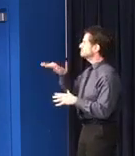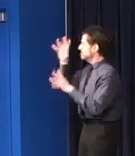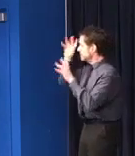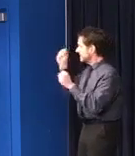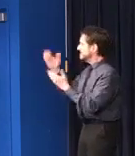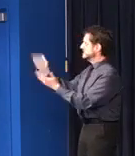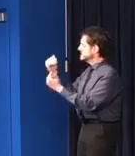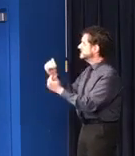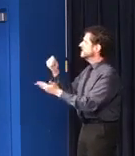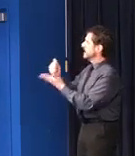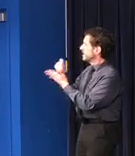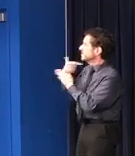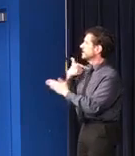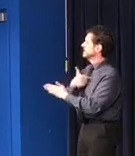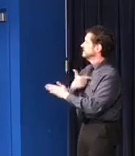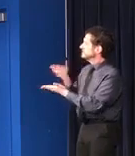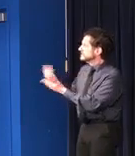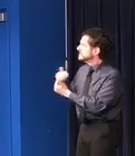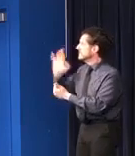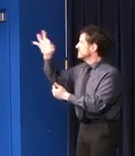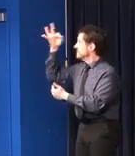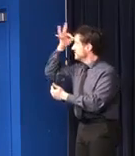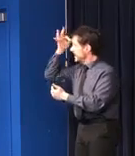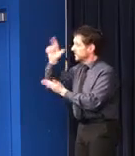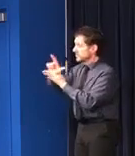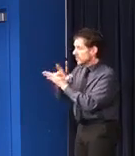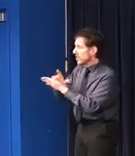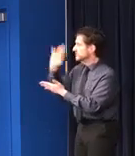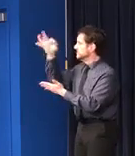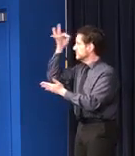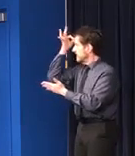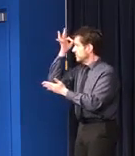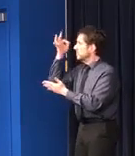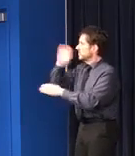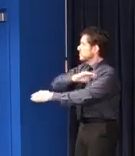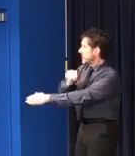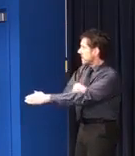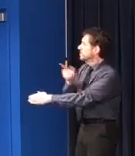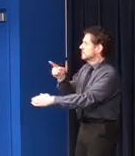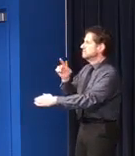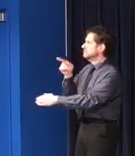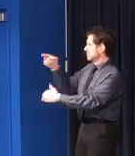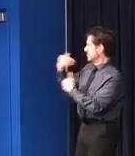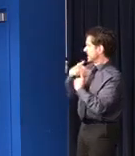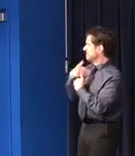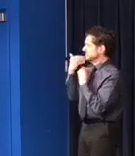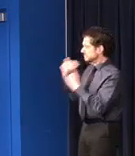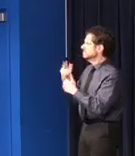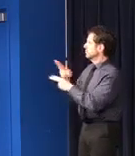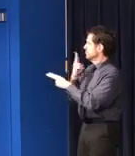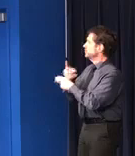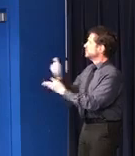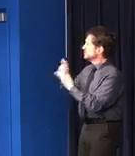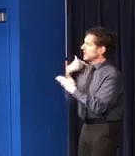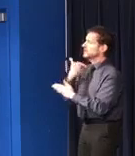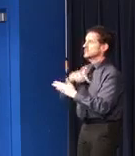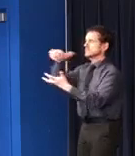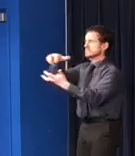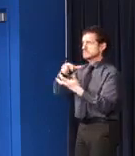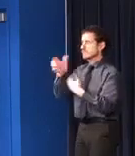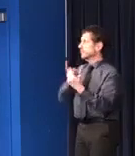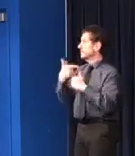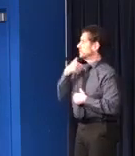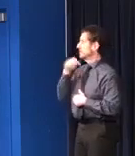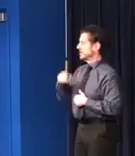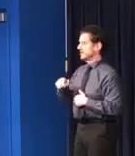work and take the federal actions that are available to him and to him alone. I want to provide you an update on